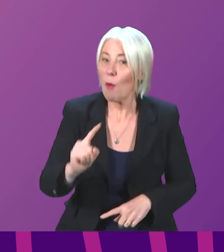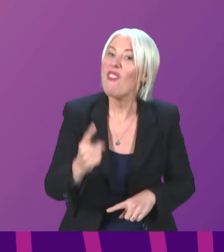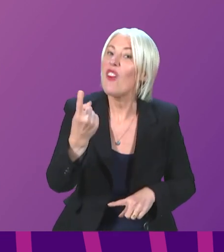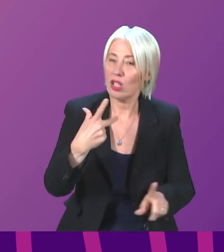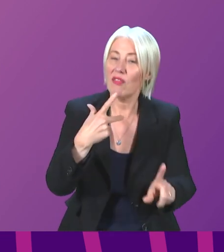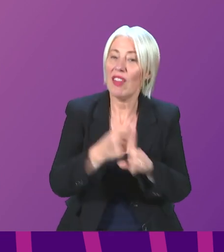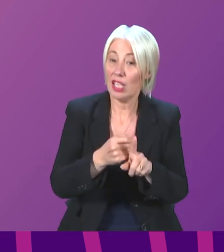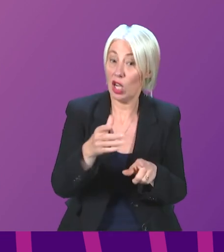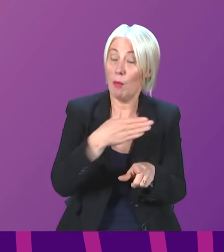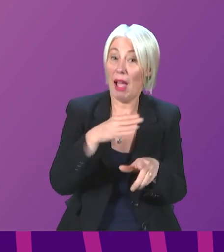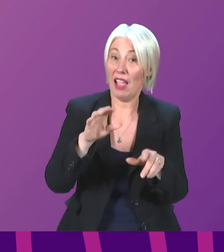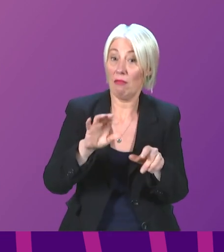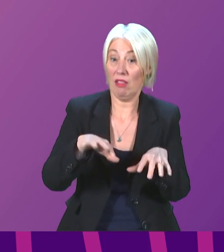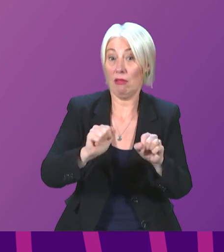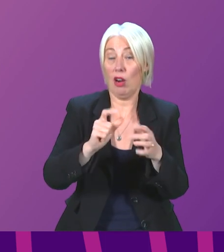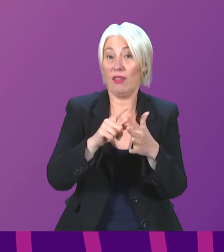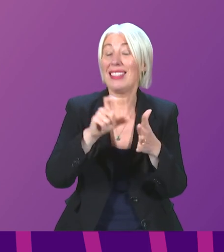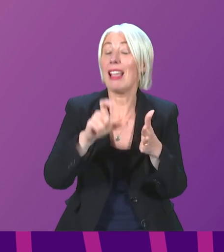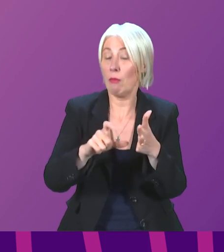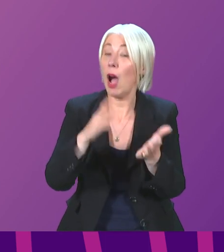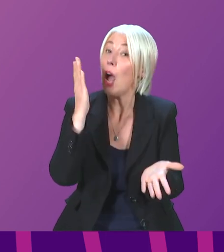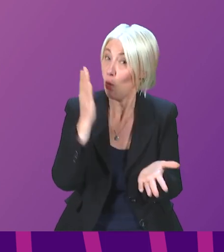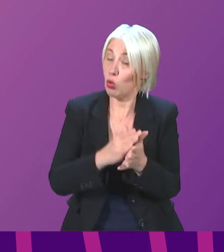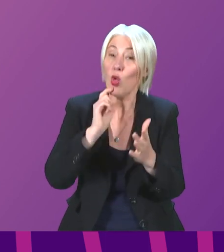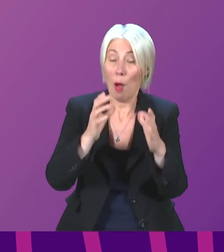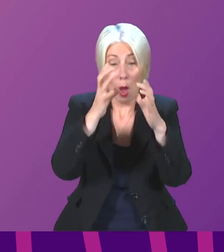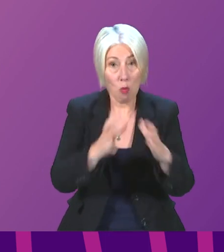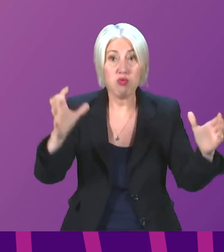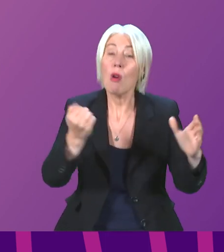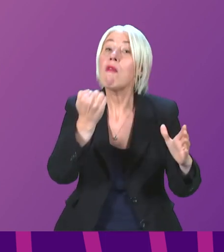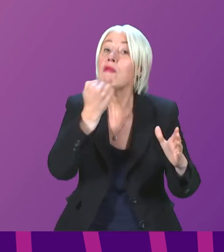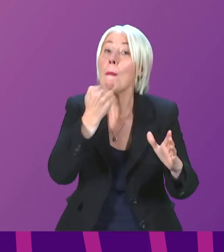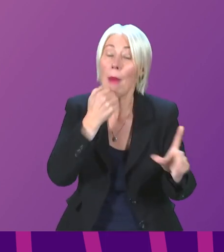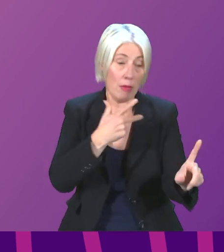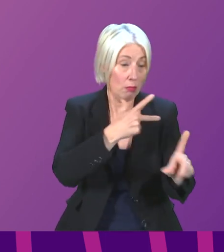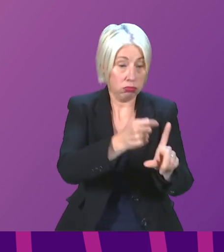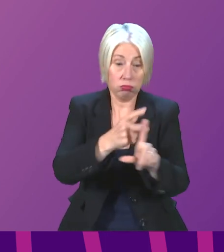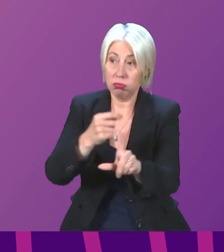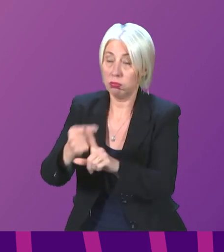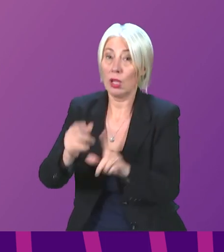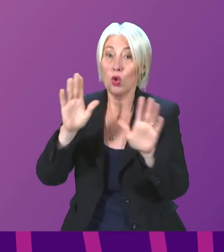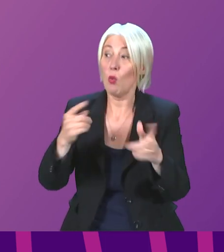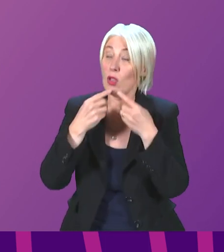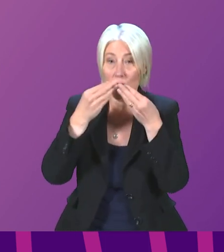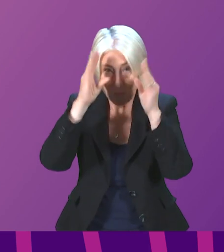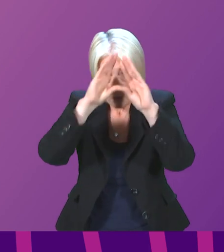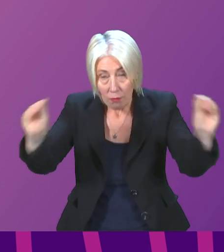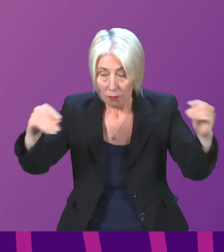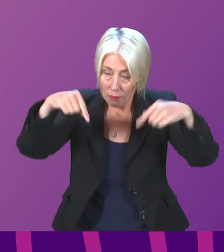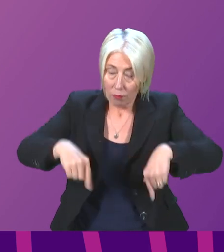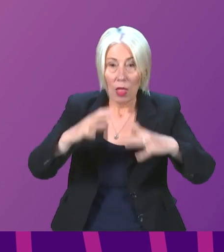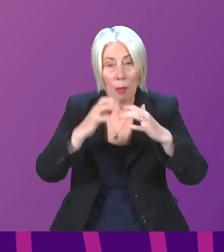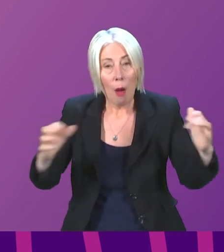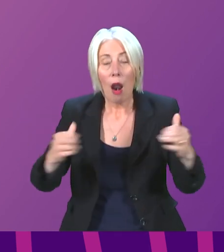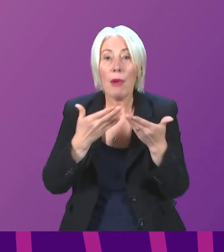previous rounds of vaccination, achieve a high rate of uptake. If I may, presenting officer, I would like to say to this Parliament and the public again, these vaccines